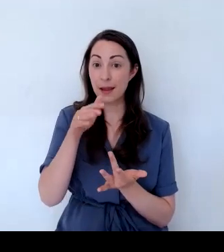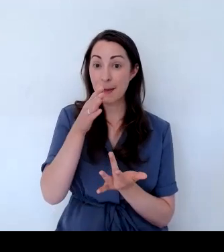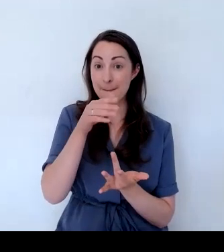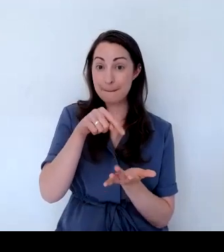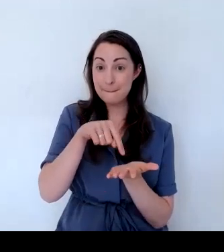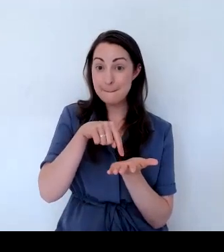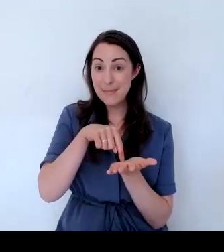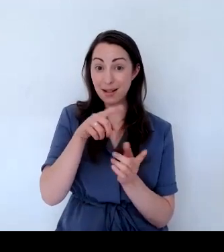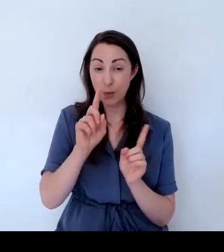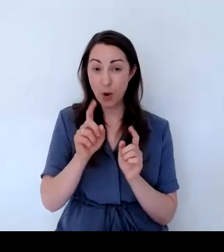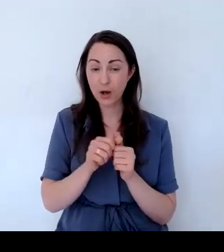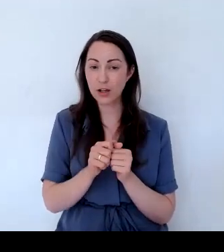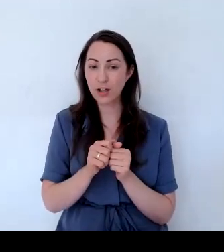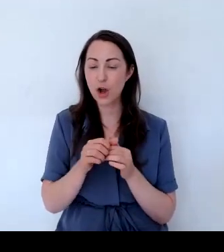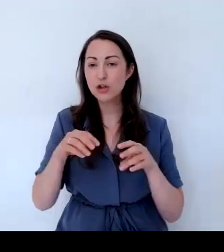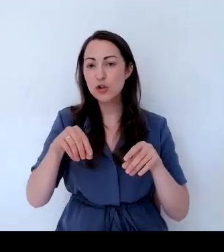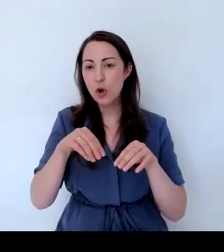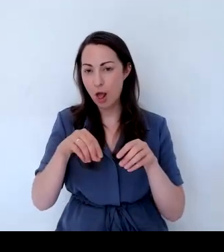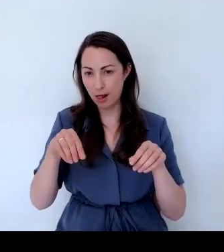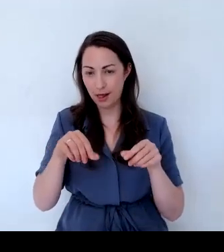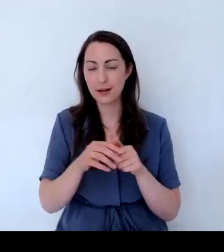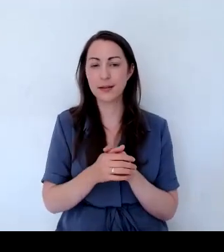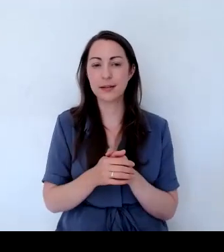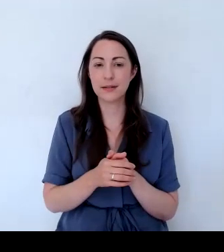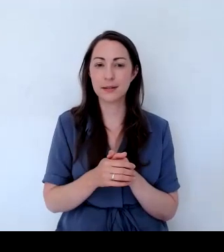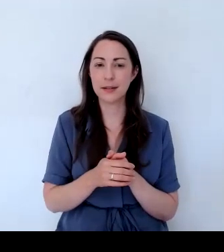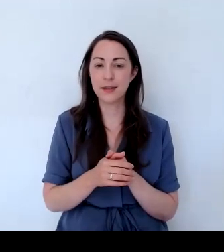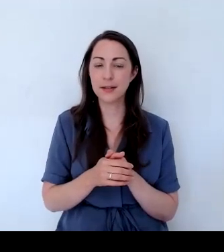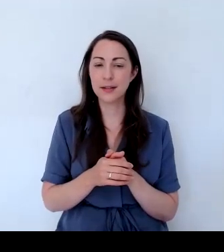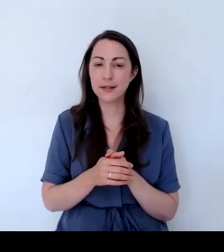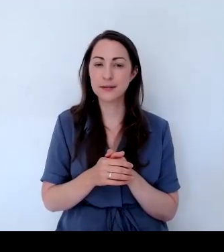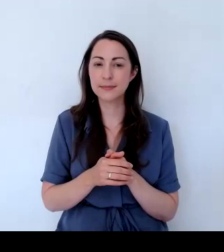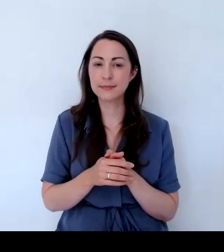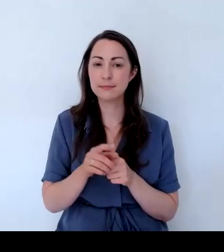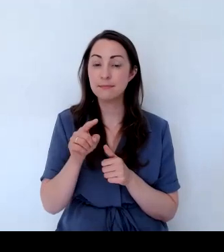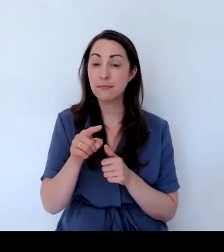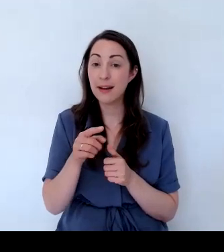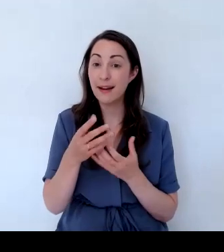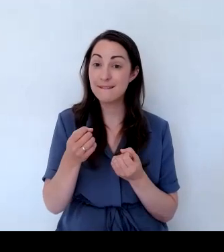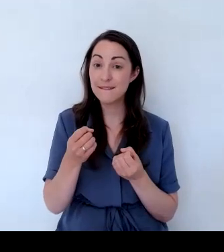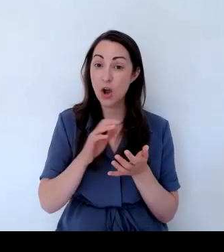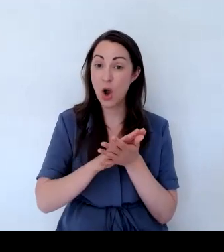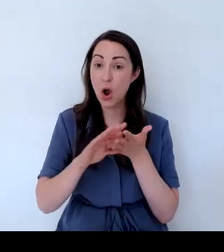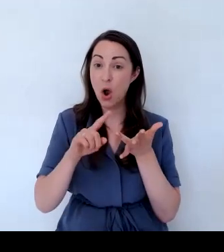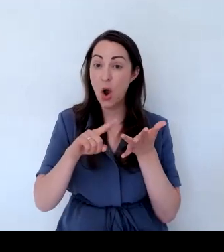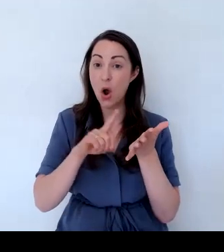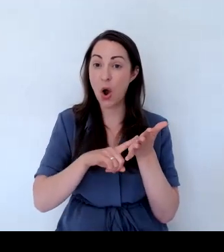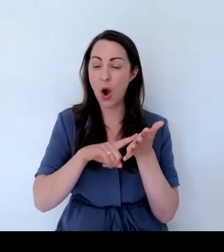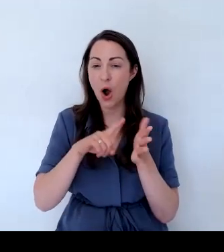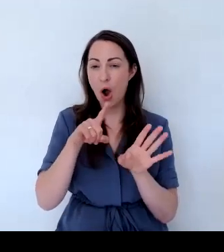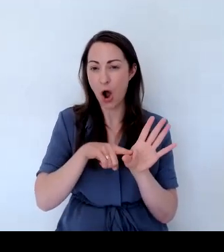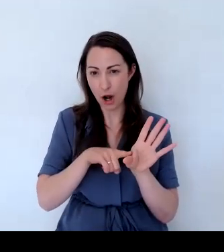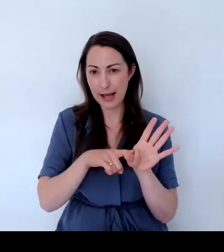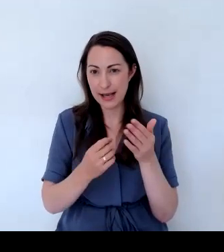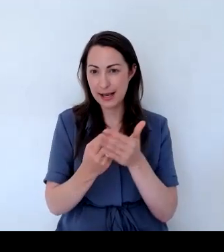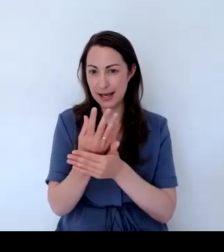with some soil. And then into that, we've planted these hollies. And you can see they're doing really well now.